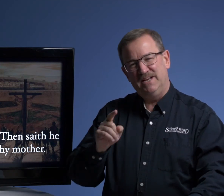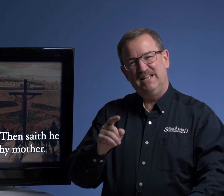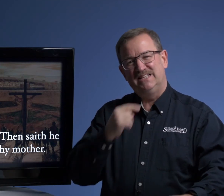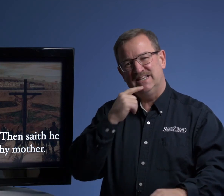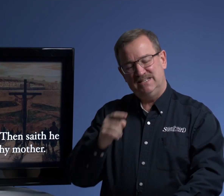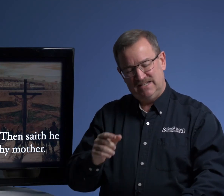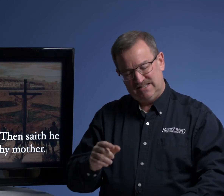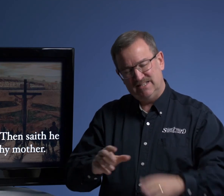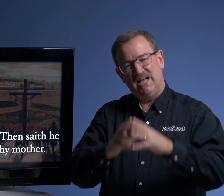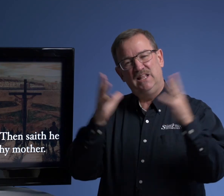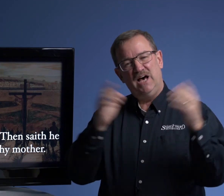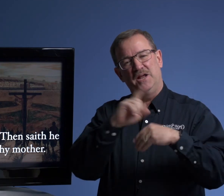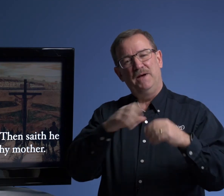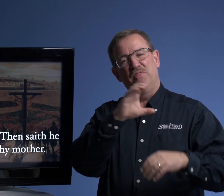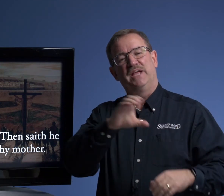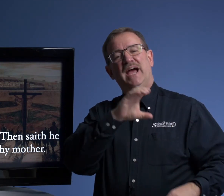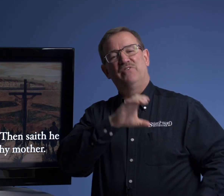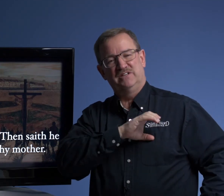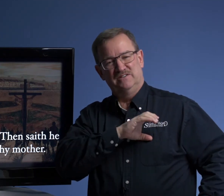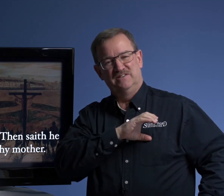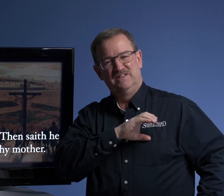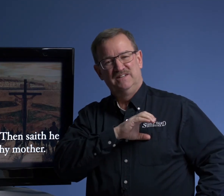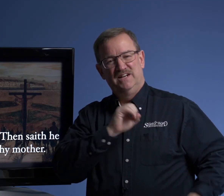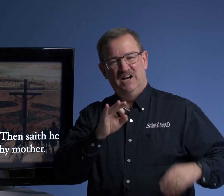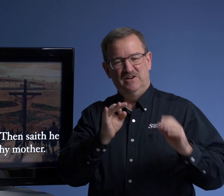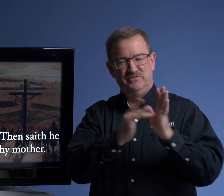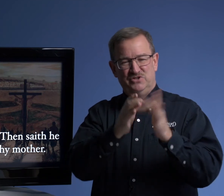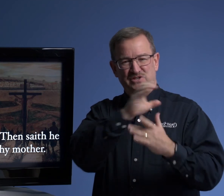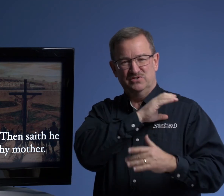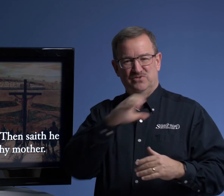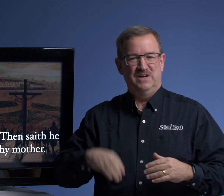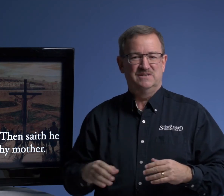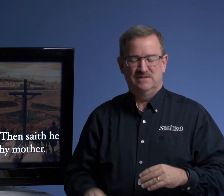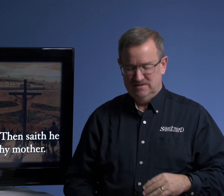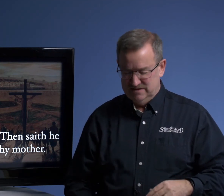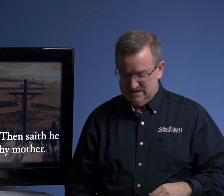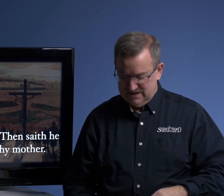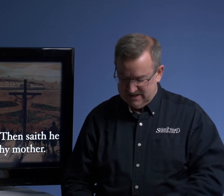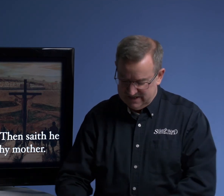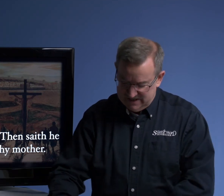it says, it says a lot about the character of Jesus Christ. He,